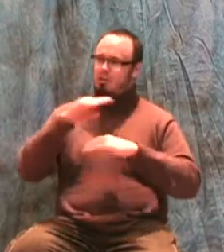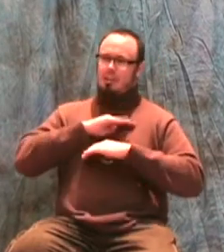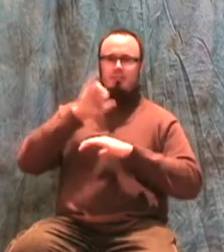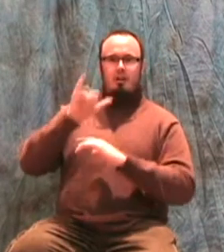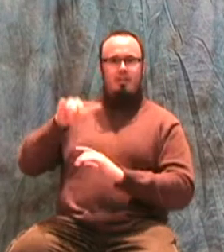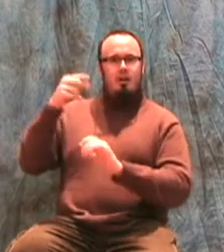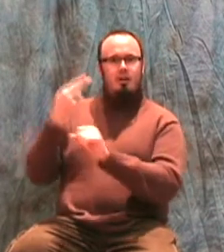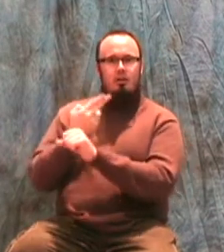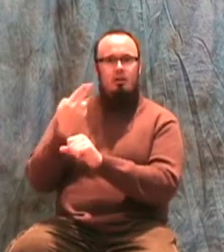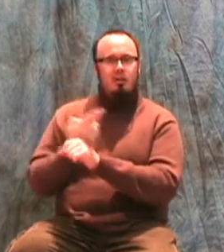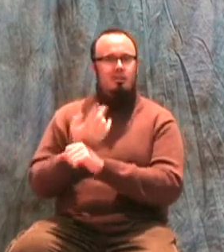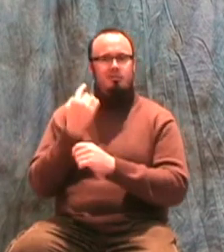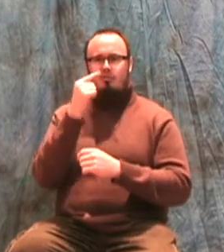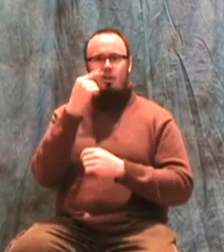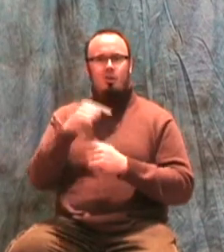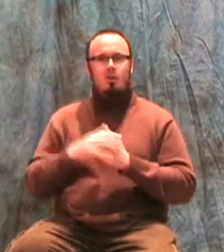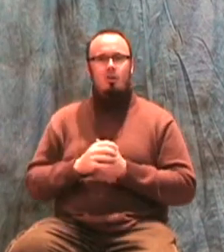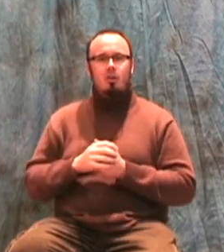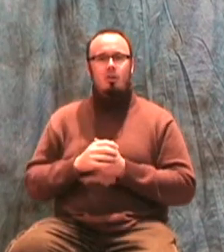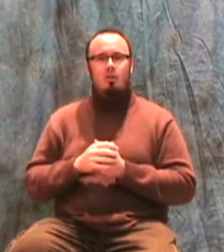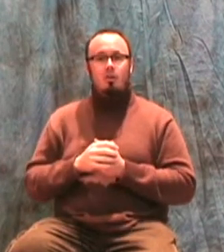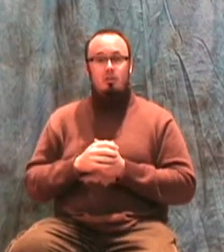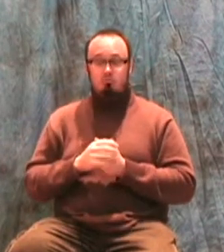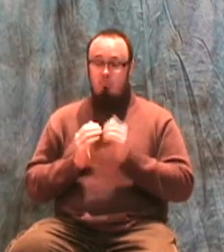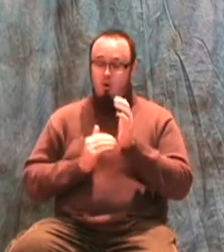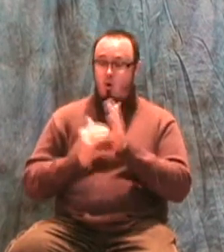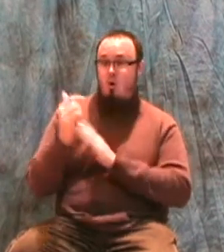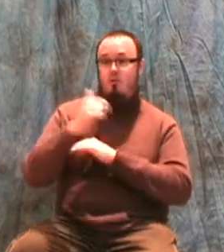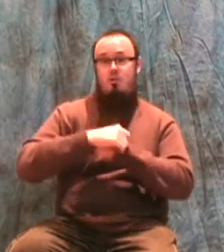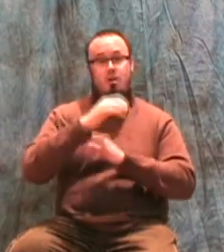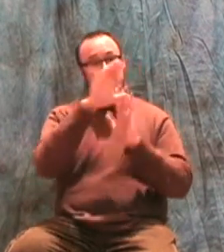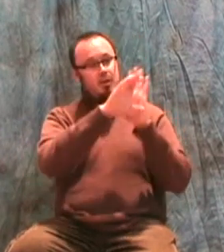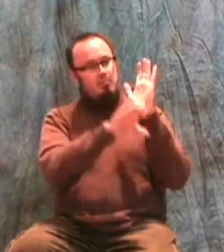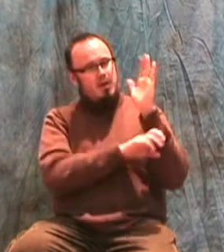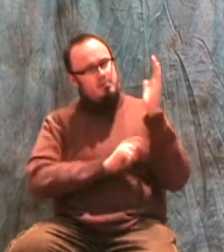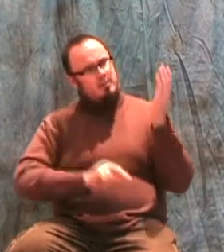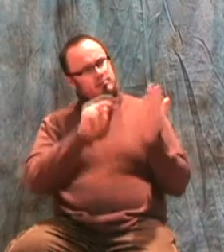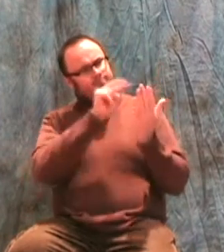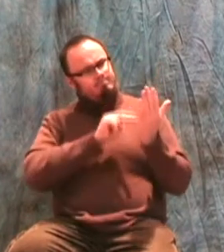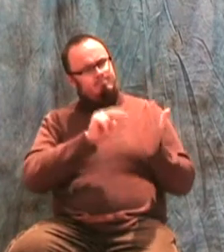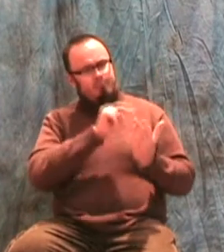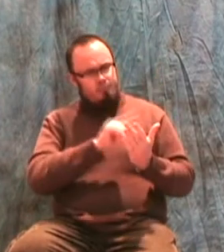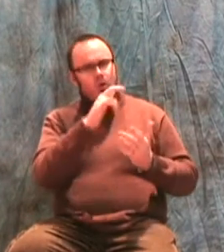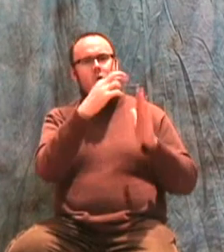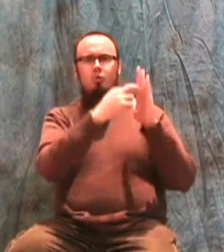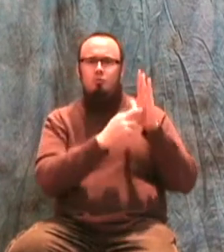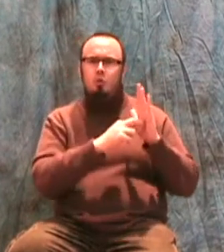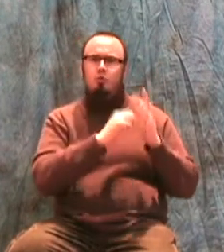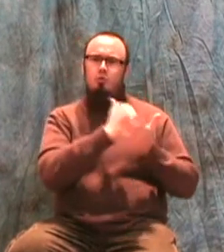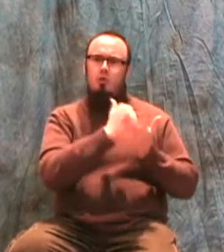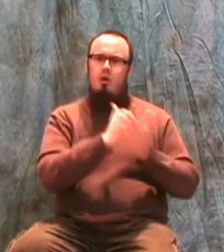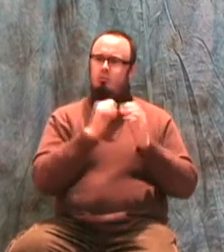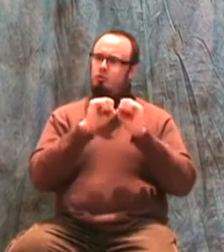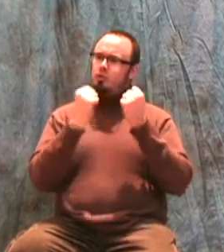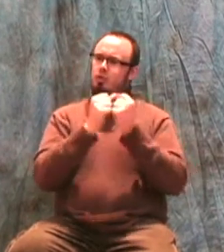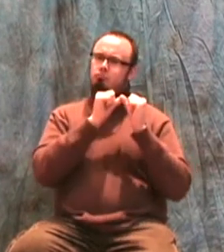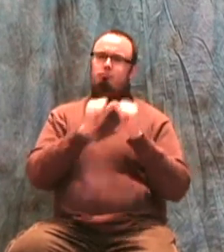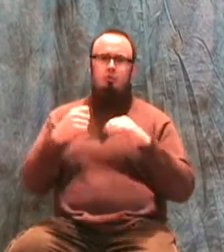this purpose? We often view the commandments as being a set of rules for a healthy society and they certainly are